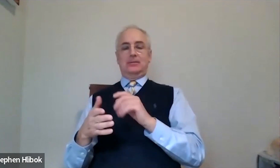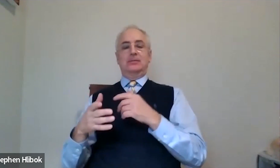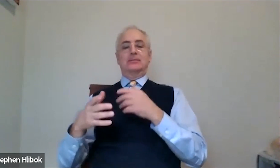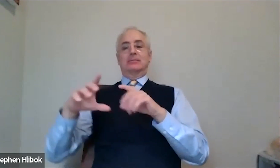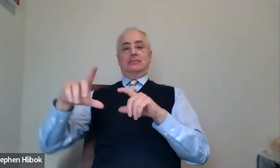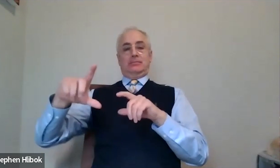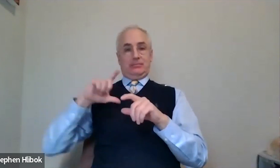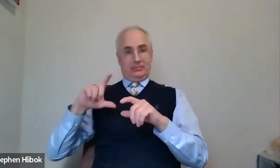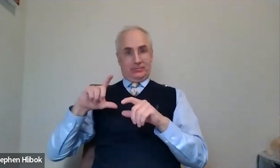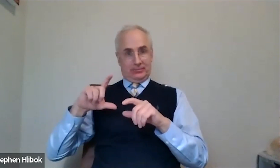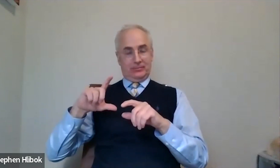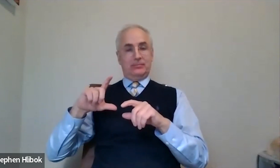-tax monies.